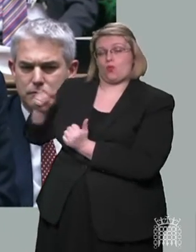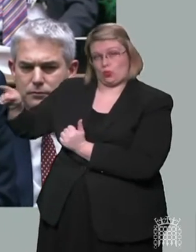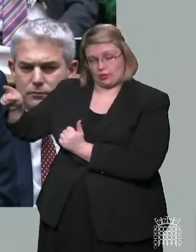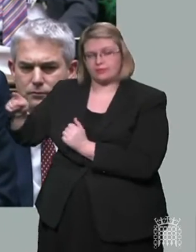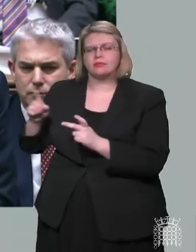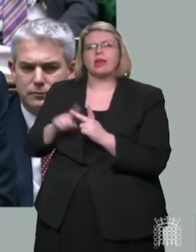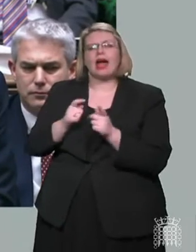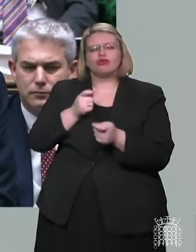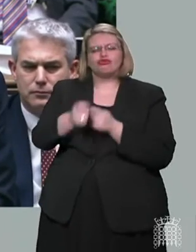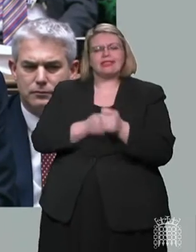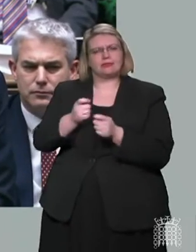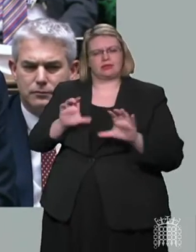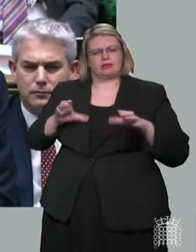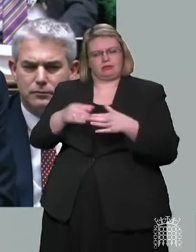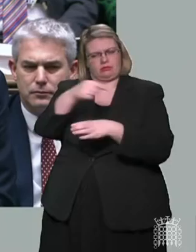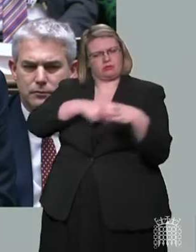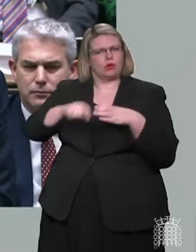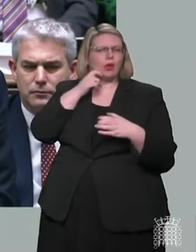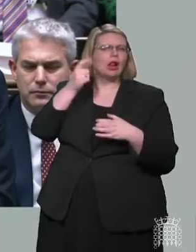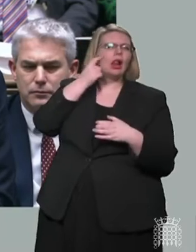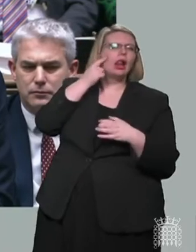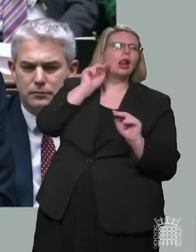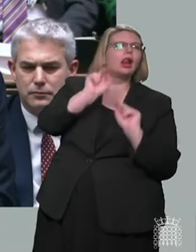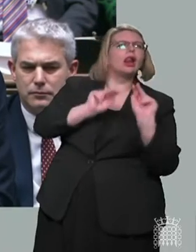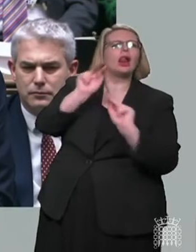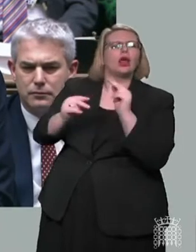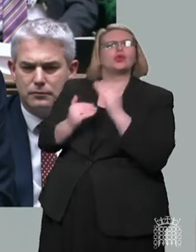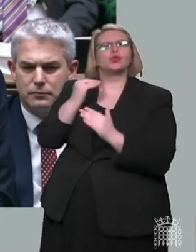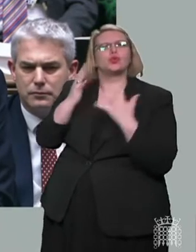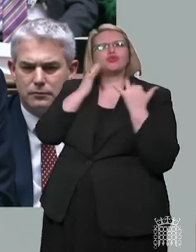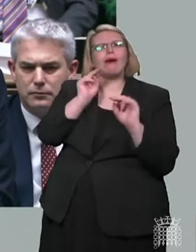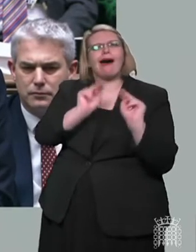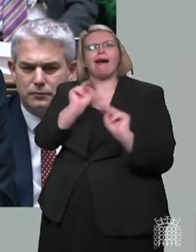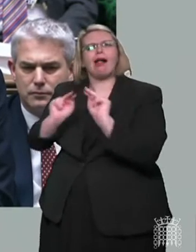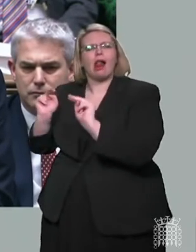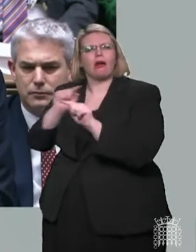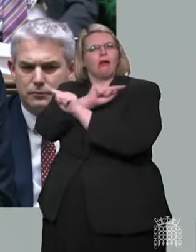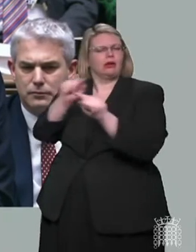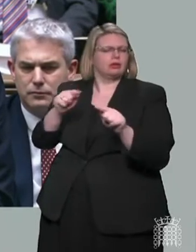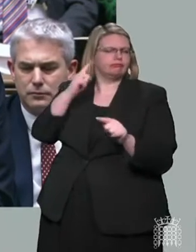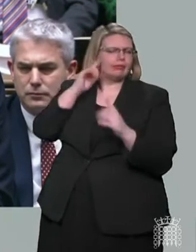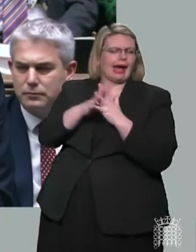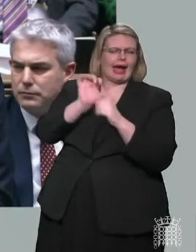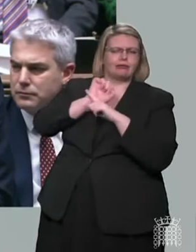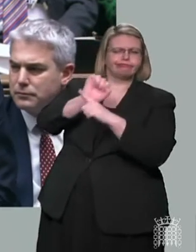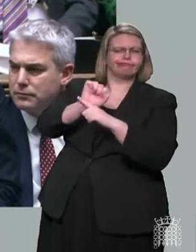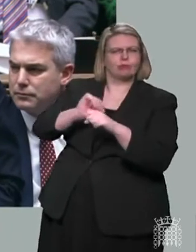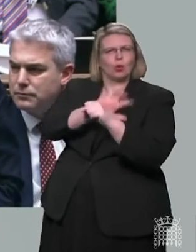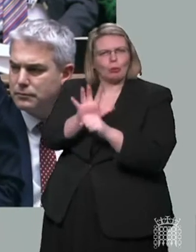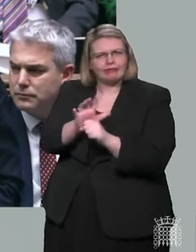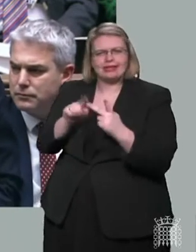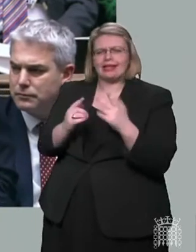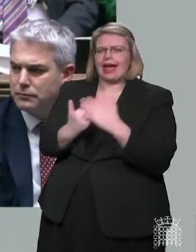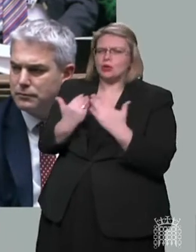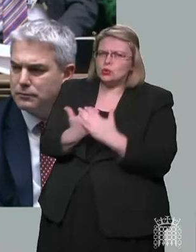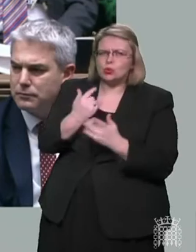continue to support seven national priority clinical trial platforms focused on prevention, novel treatments